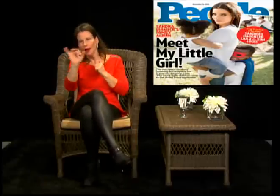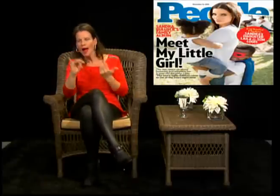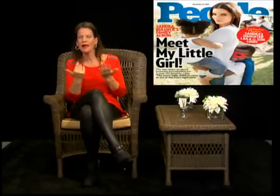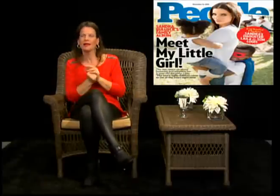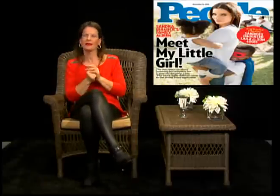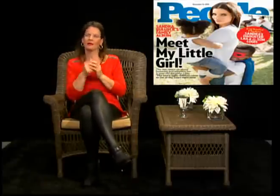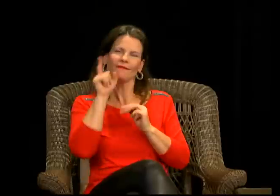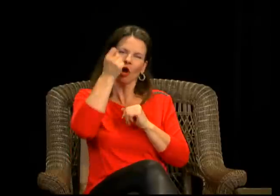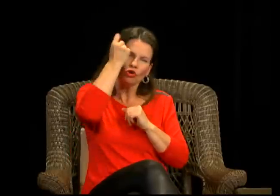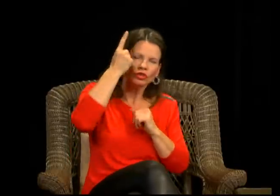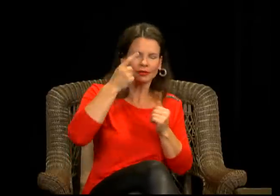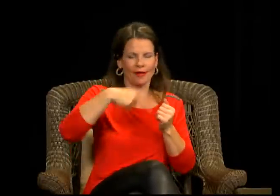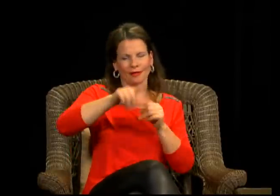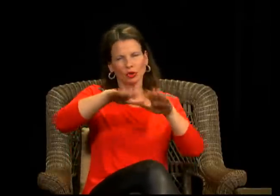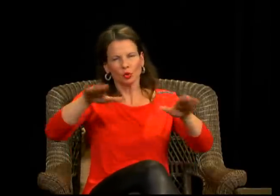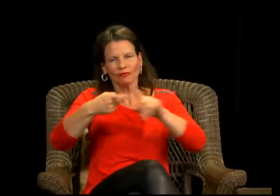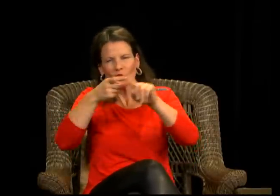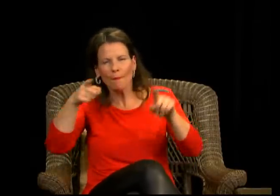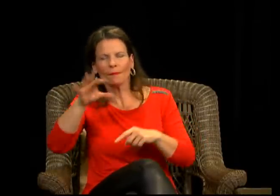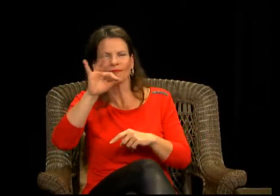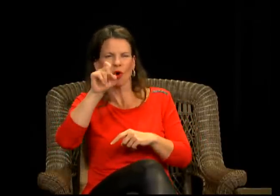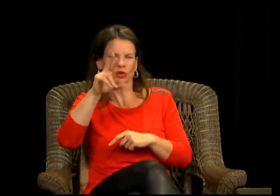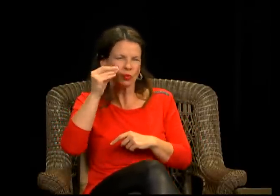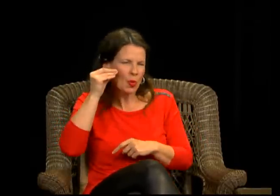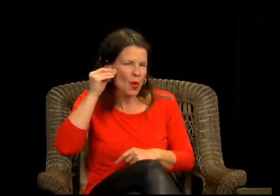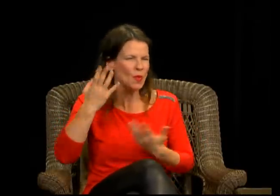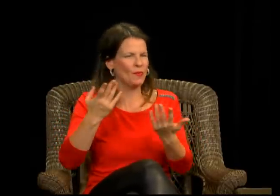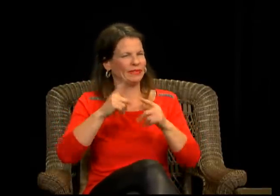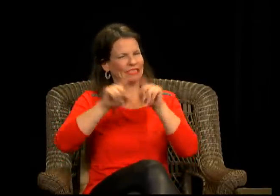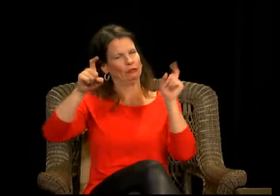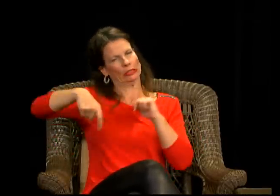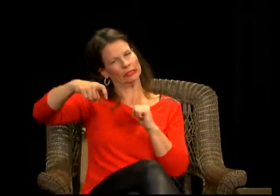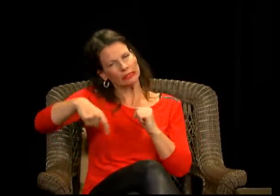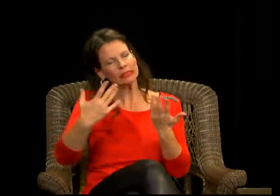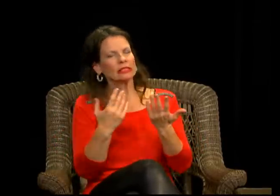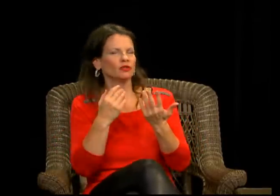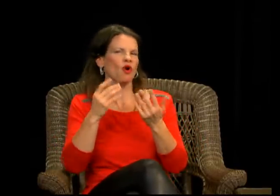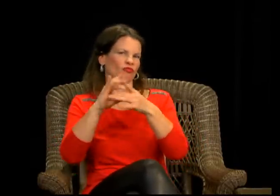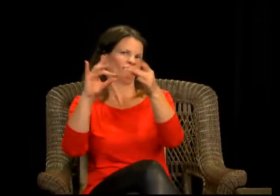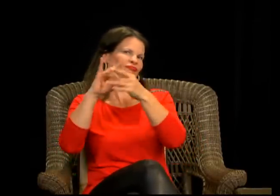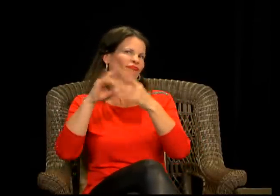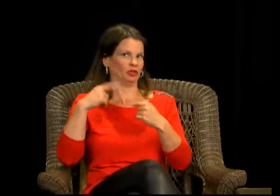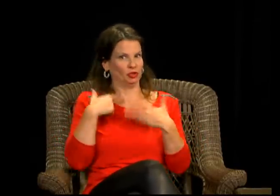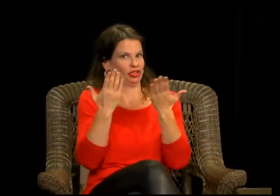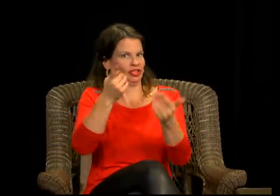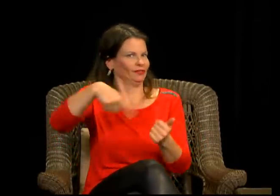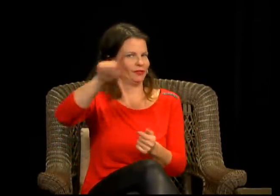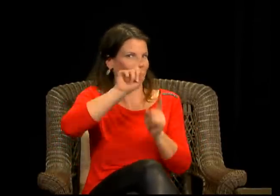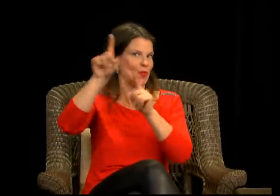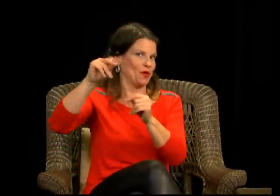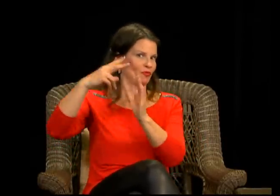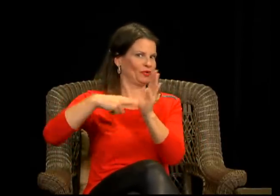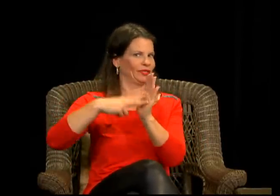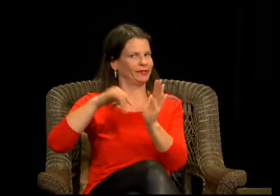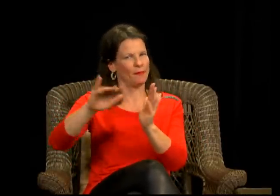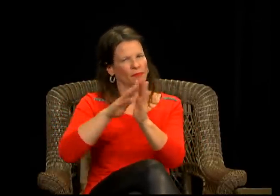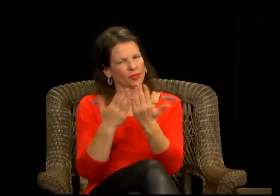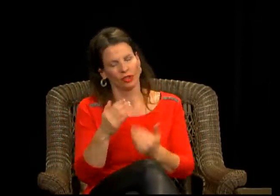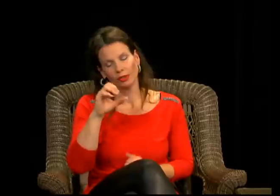interview. She discussed her experience adopting a child from the foster care system. She wanted to show